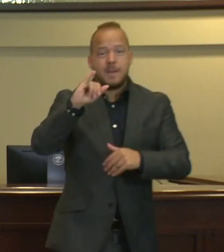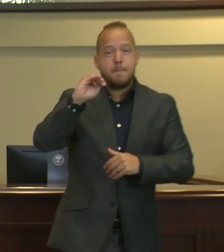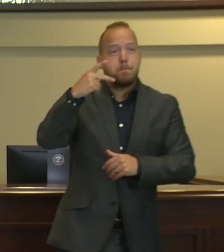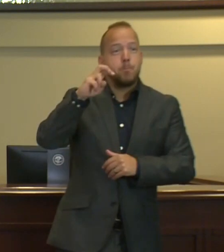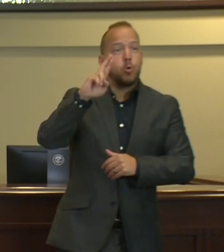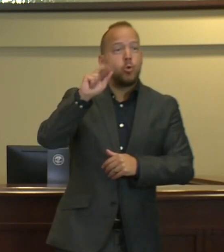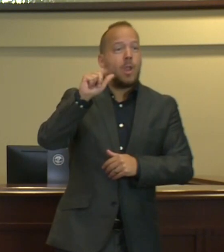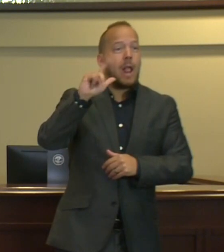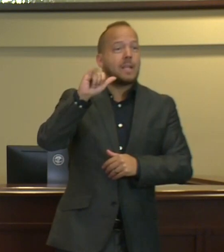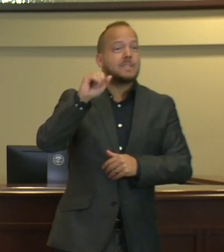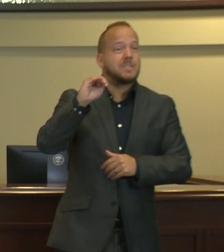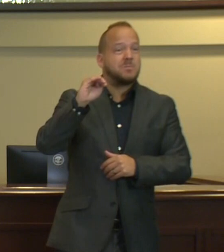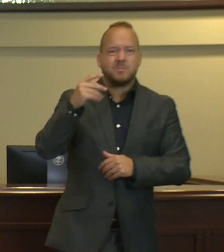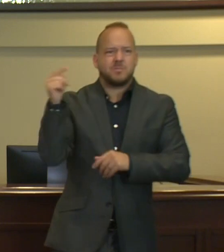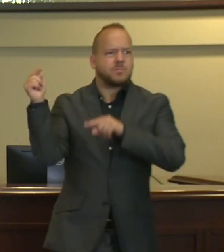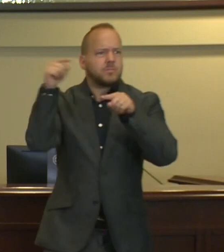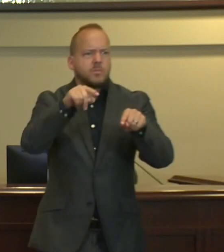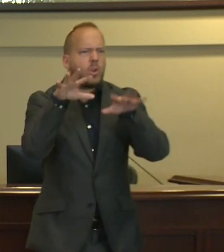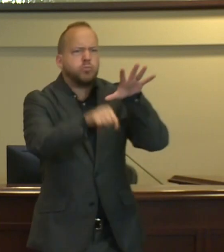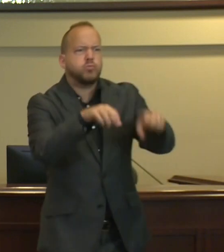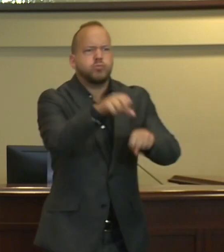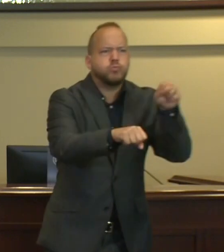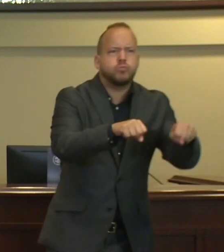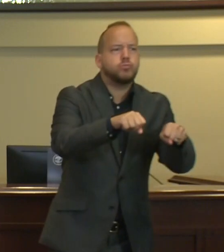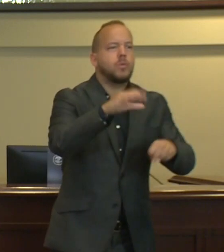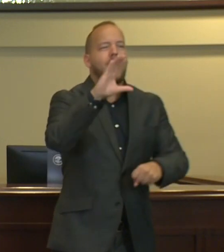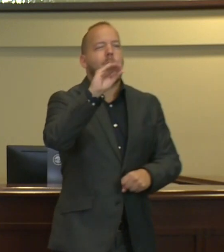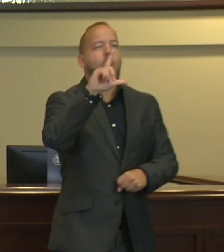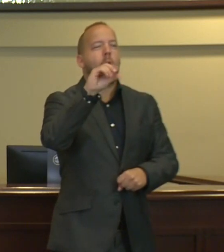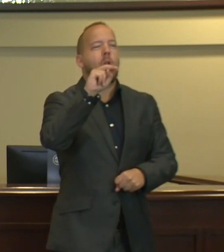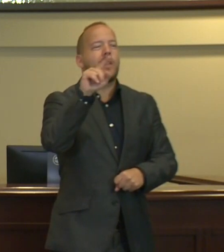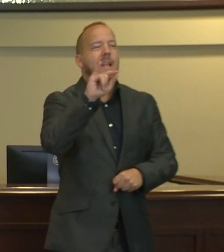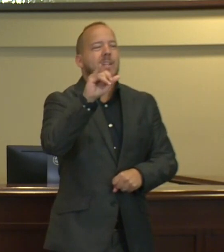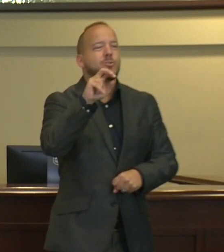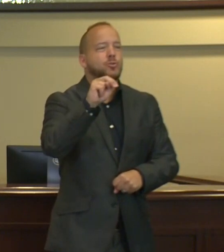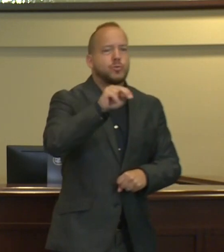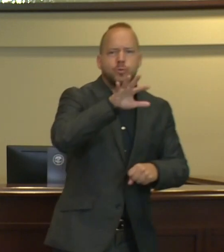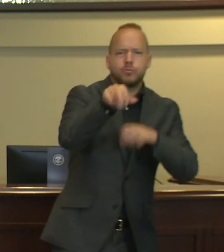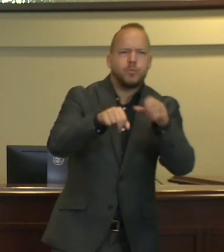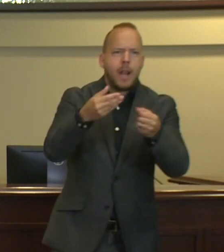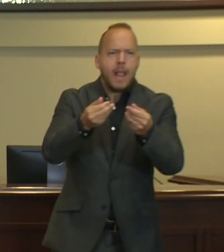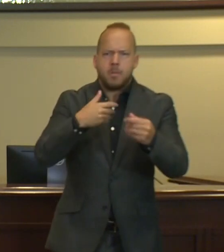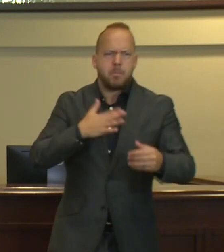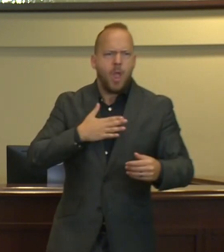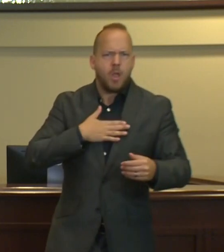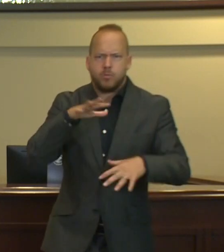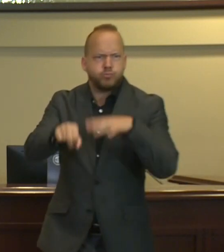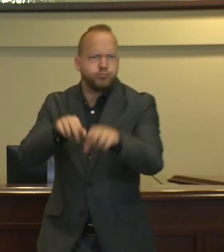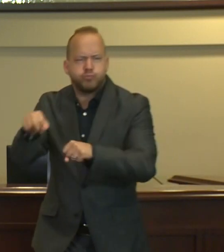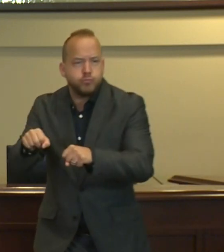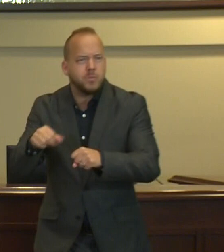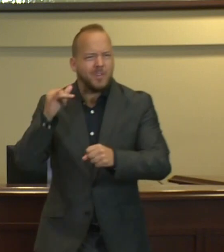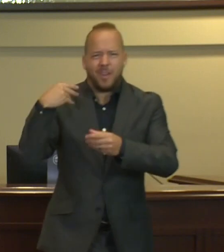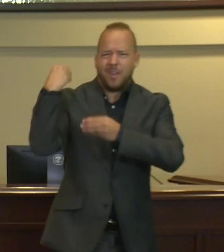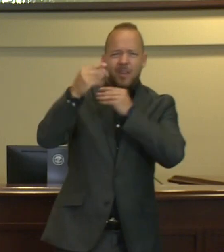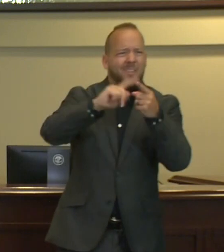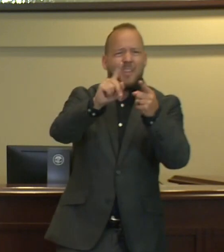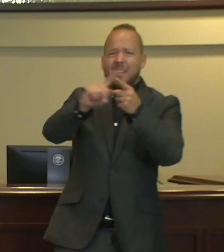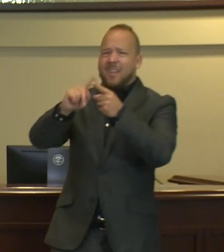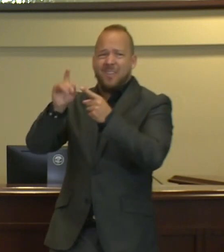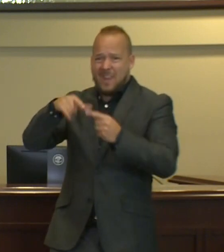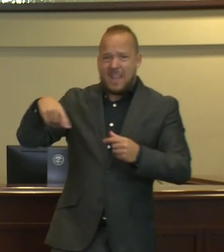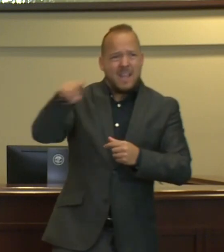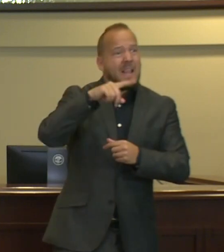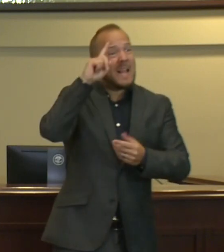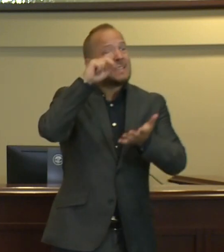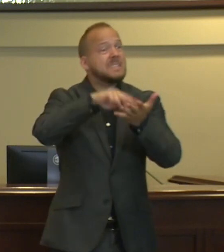colonialism violently oppresses whole groups for generations, then guess what, you're having the wrong conversation. We need to